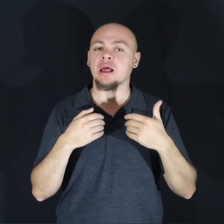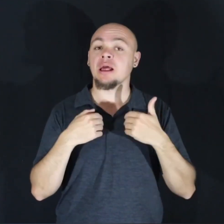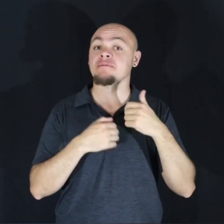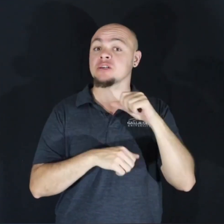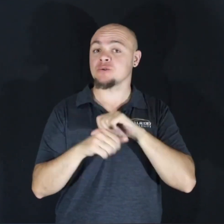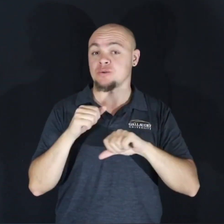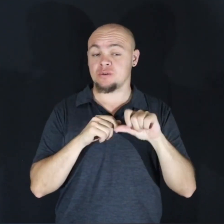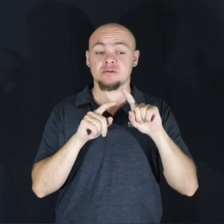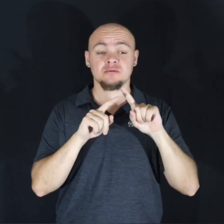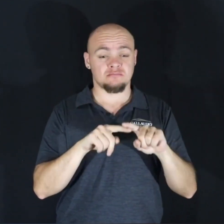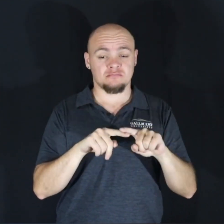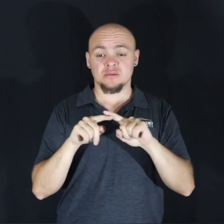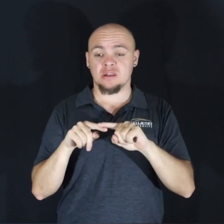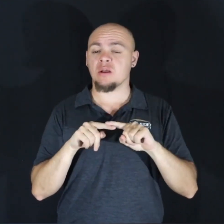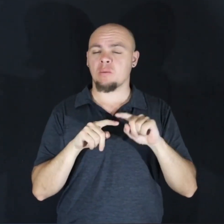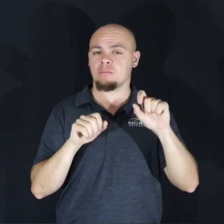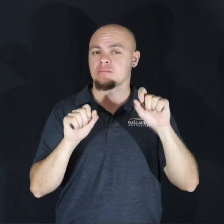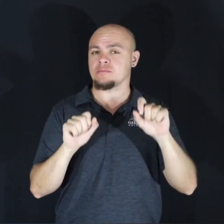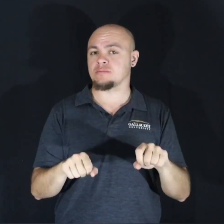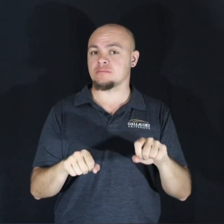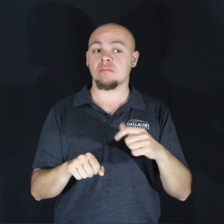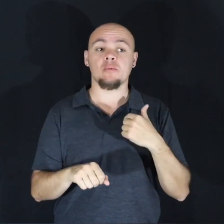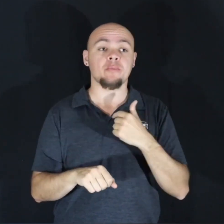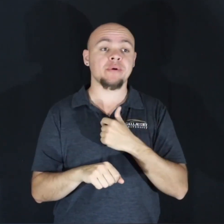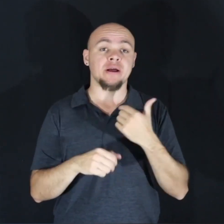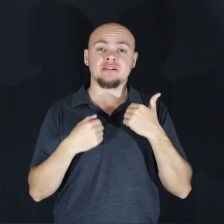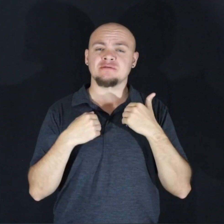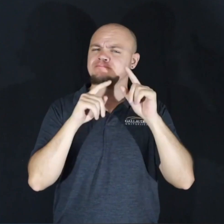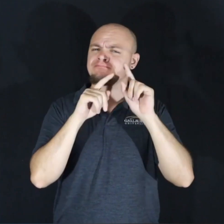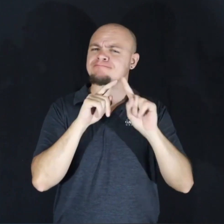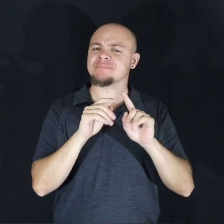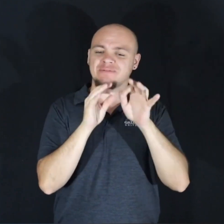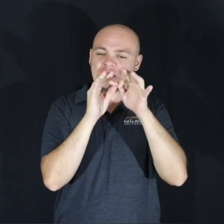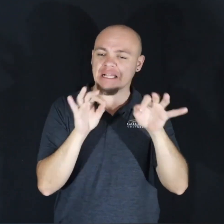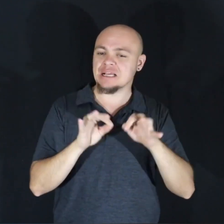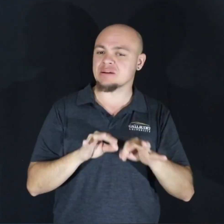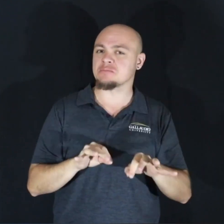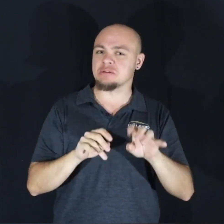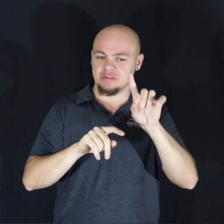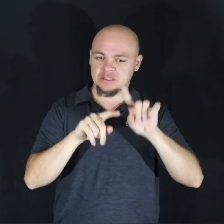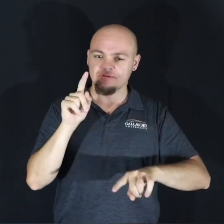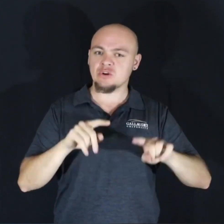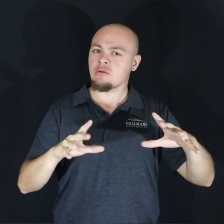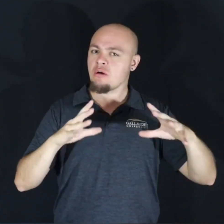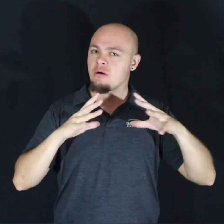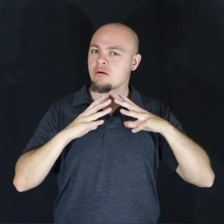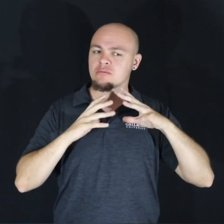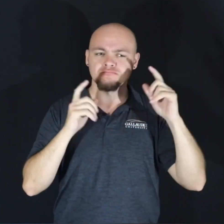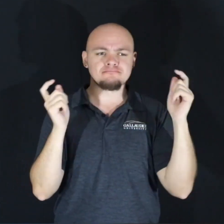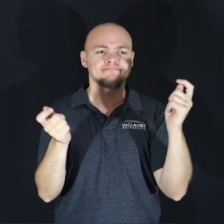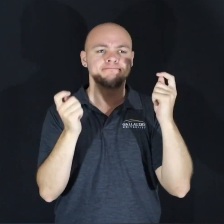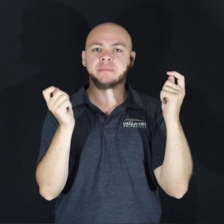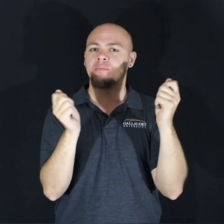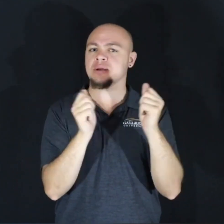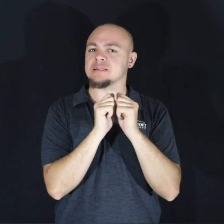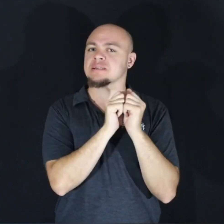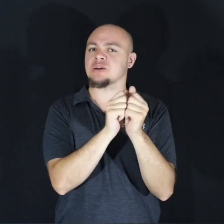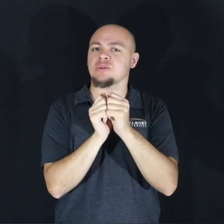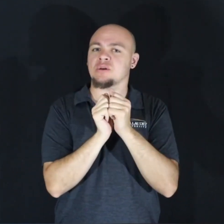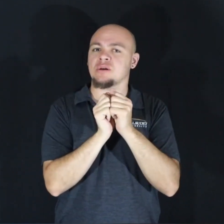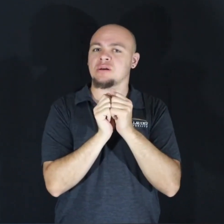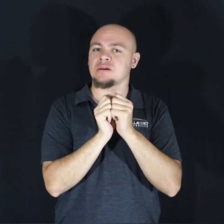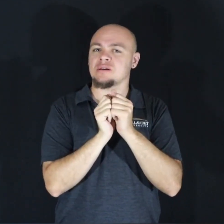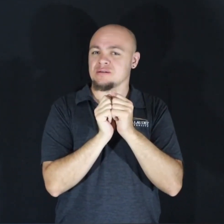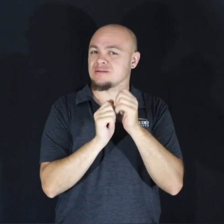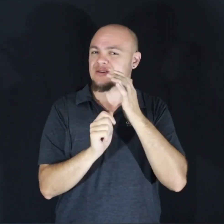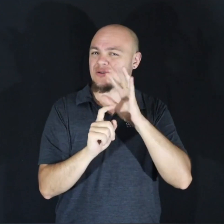to rely on. And when we speak multiple languages and celebrate these diverse holidays with each other, we become